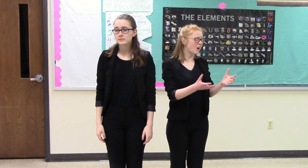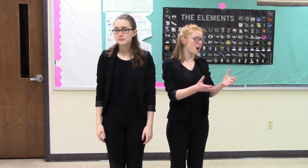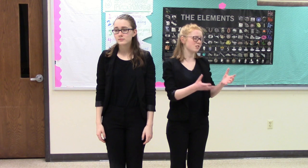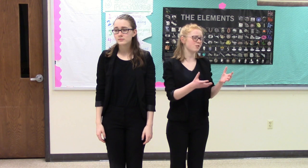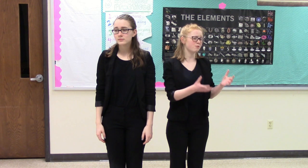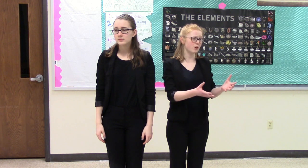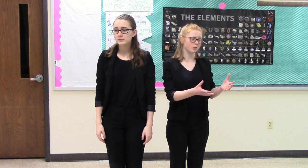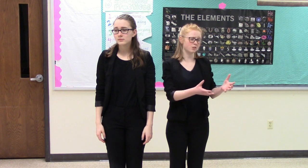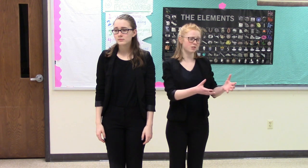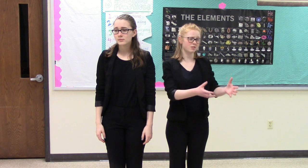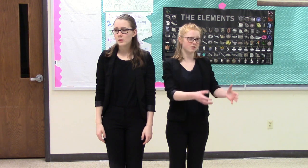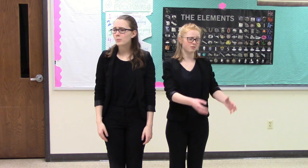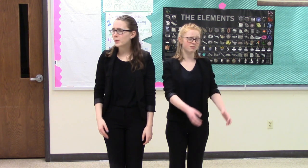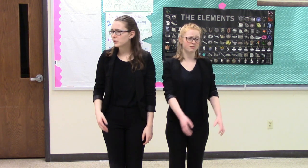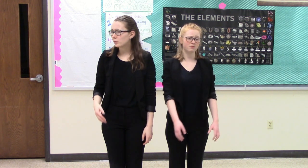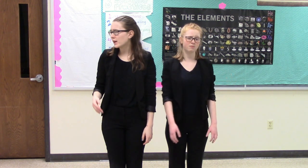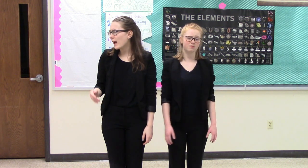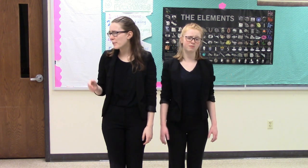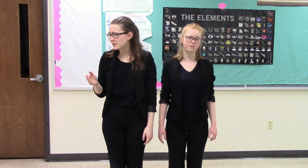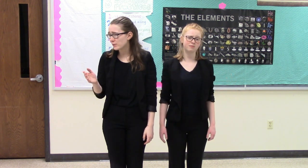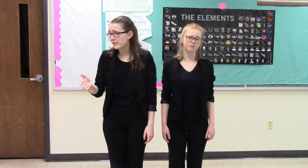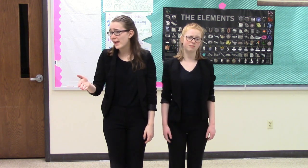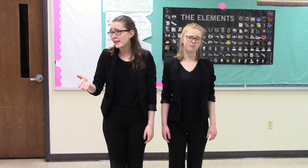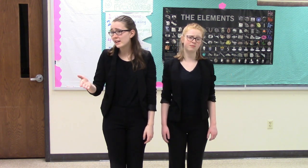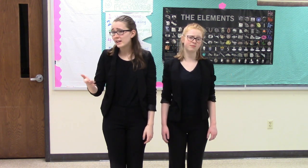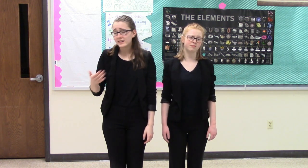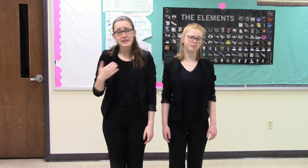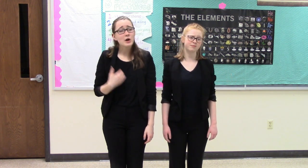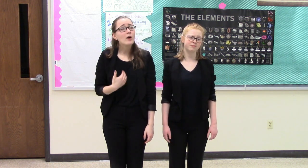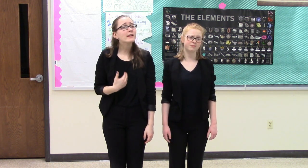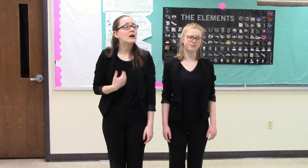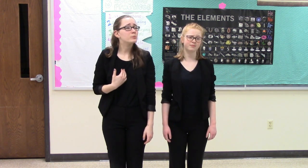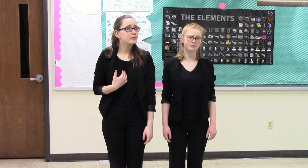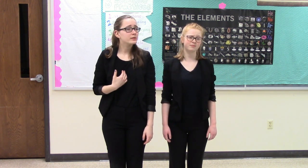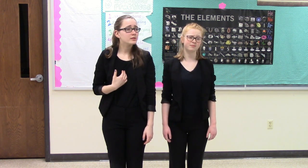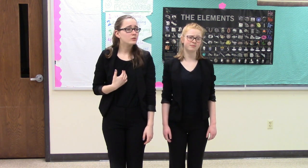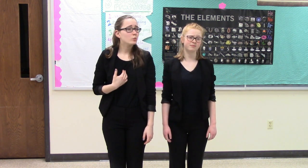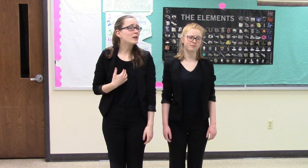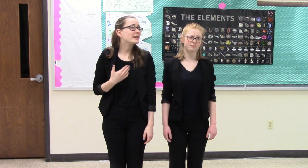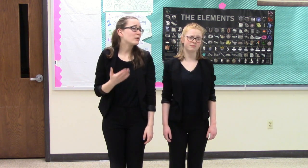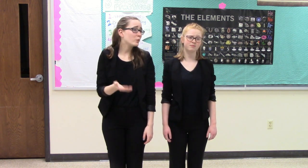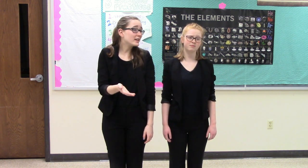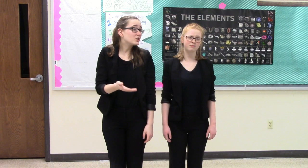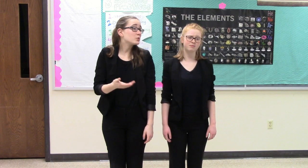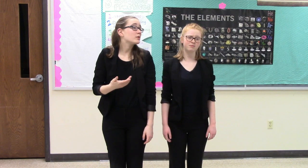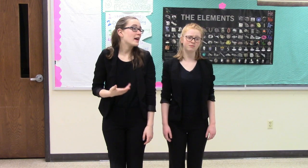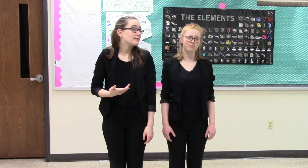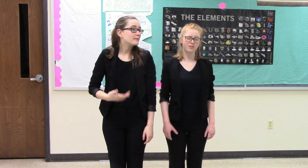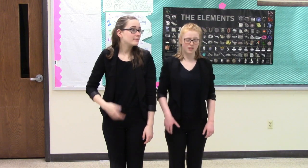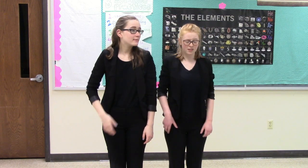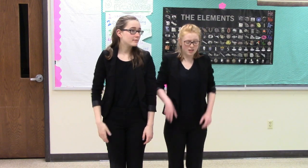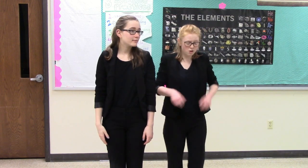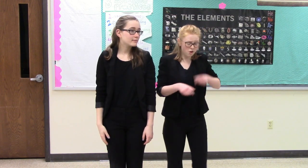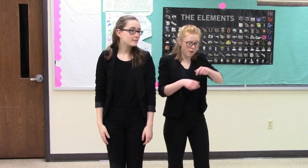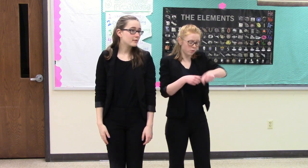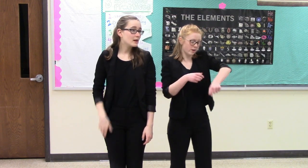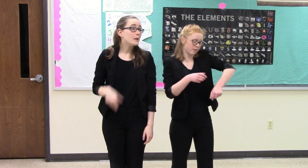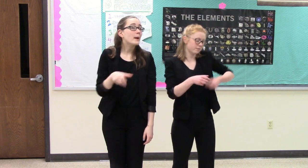us first. But what happens when they need our help? What can we do then? In Her Memory, by